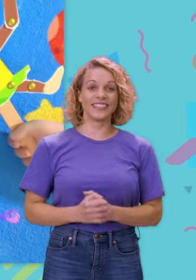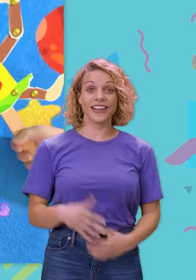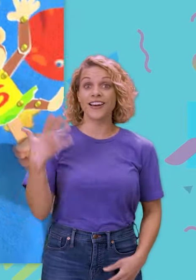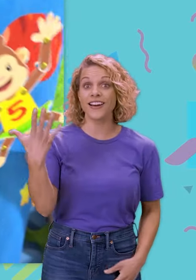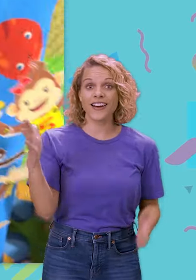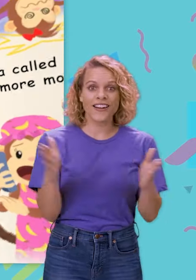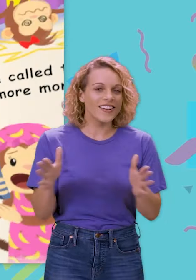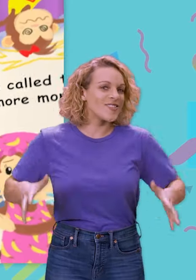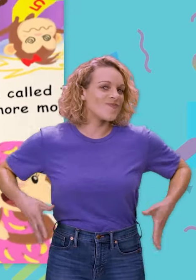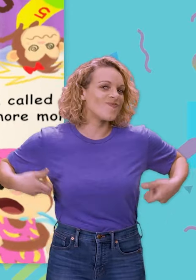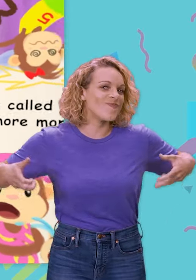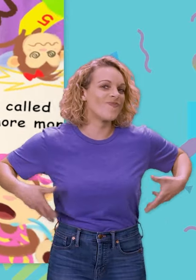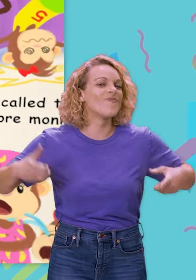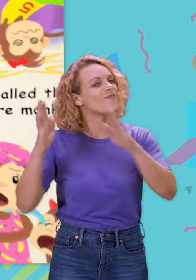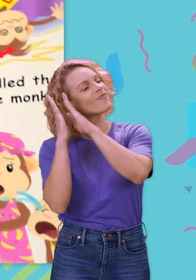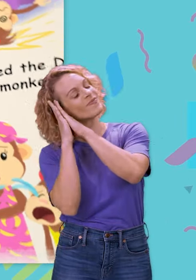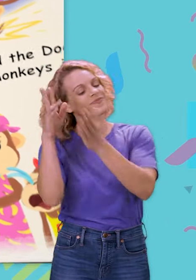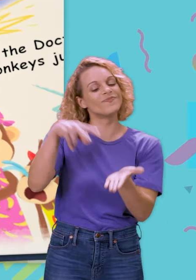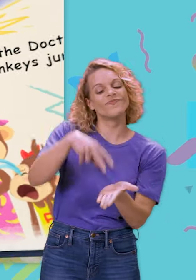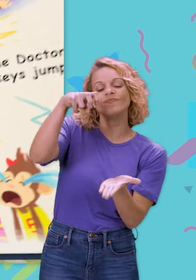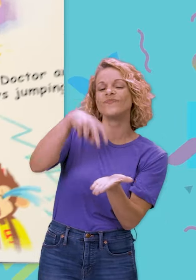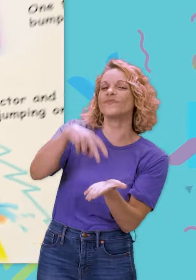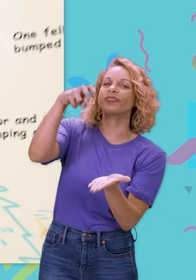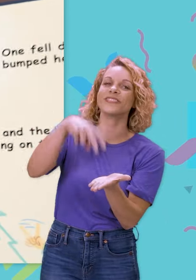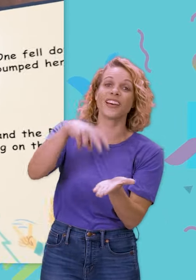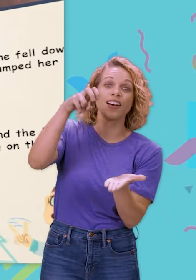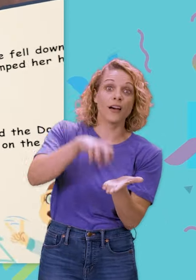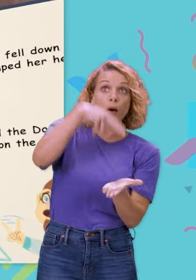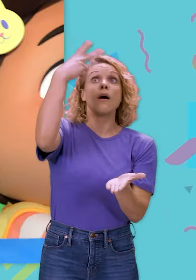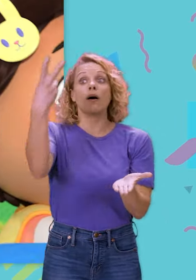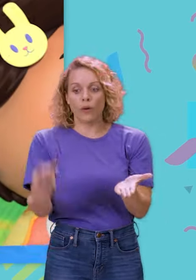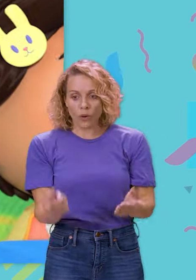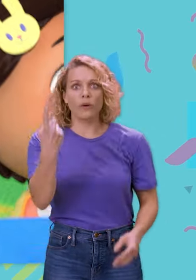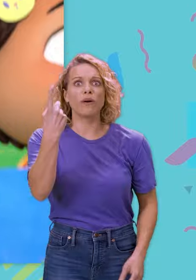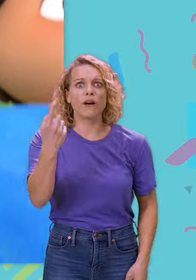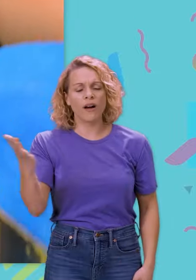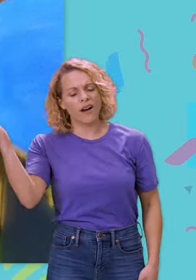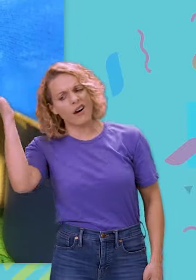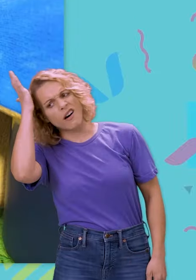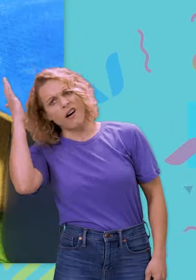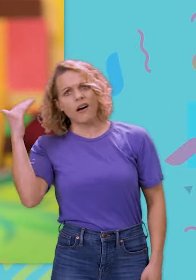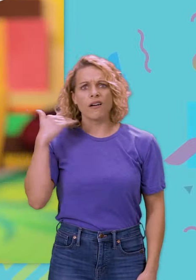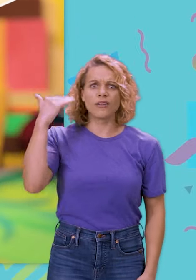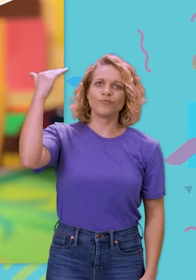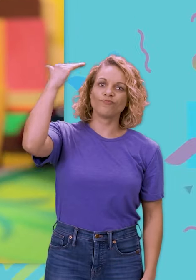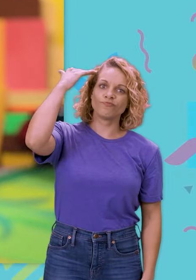Five little monkeys jumping on the bed One fell off and bumped her